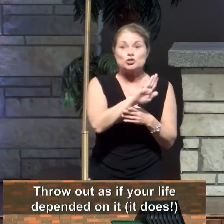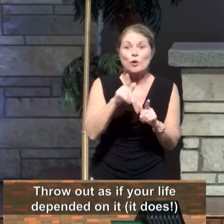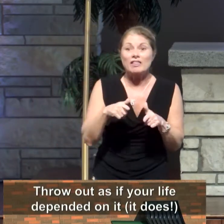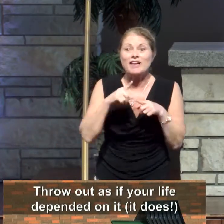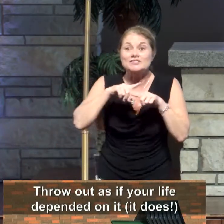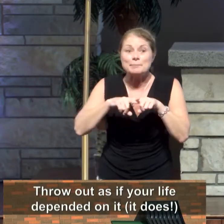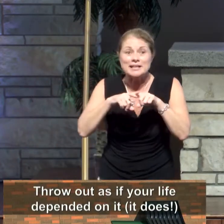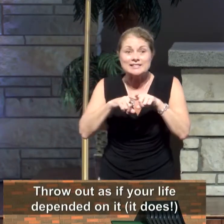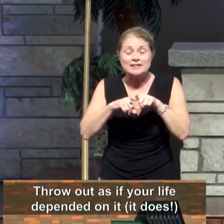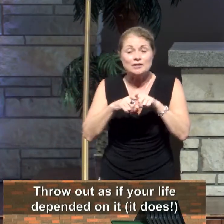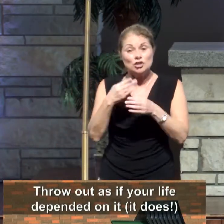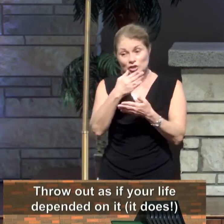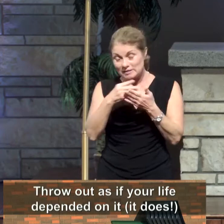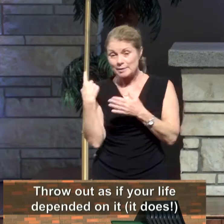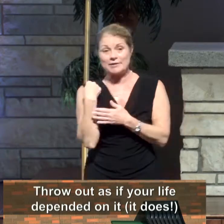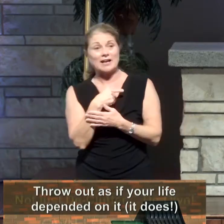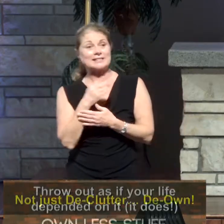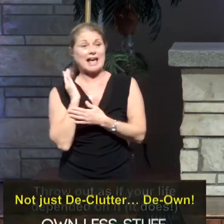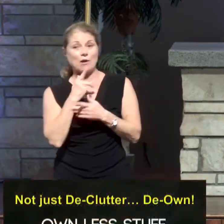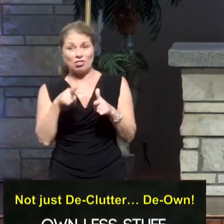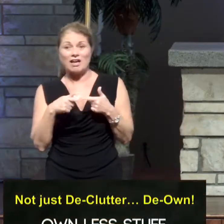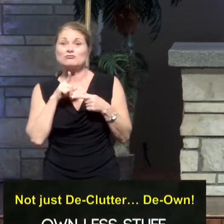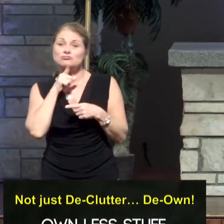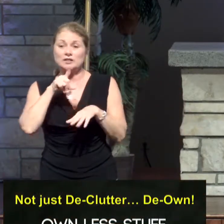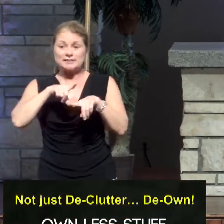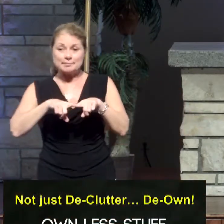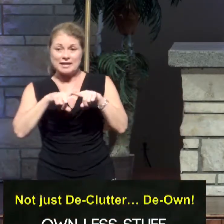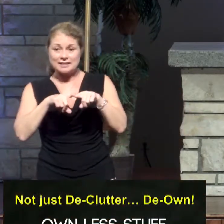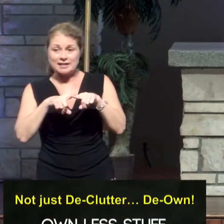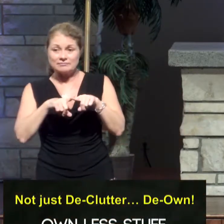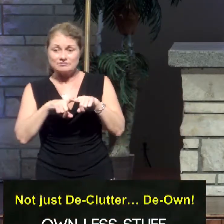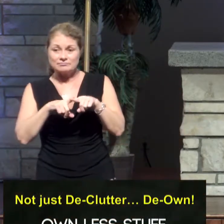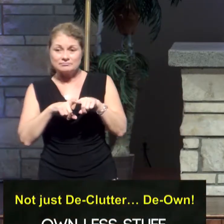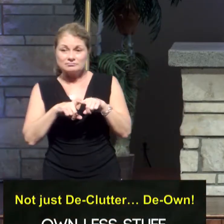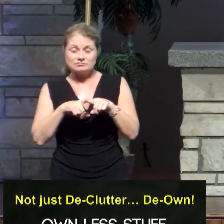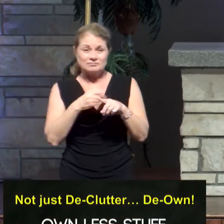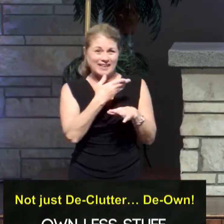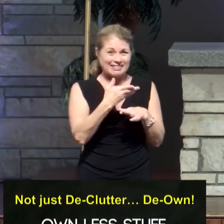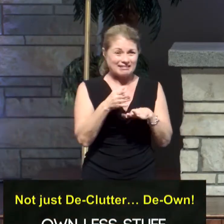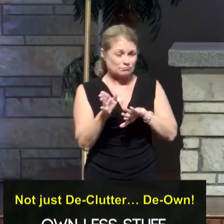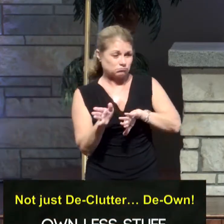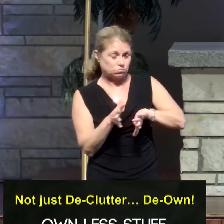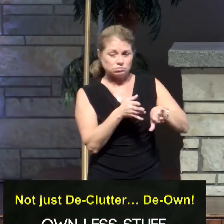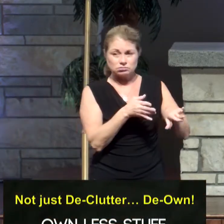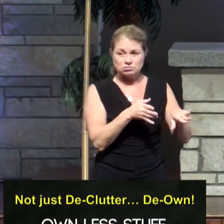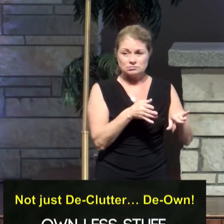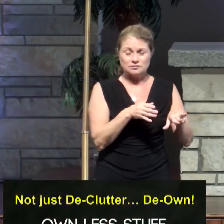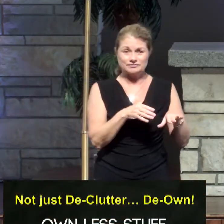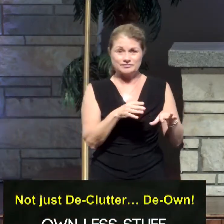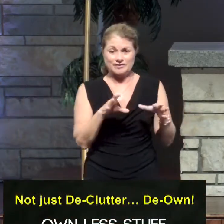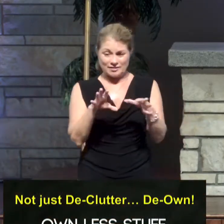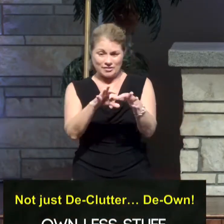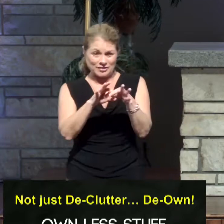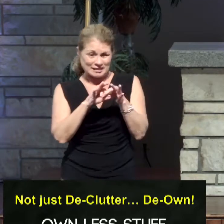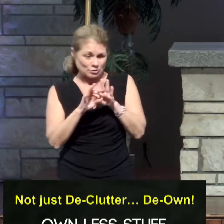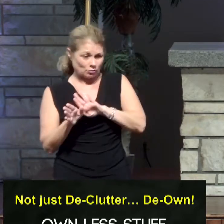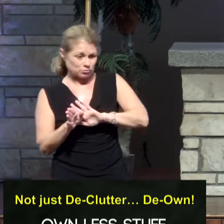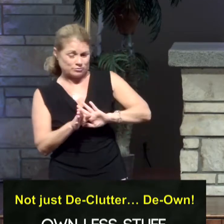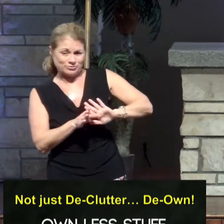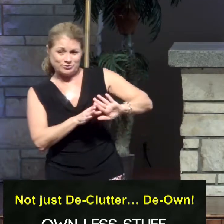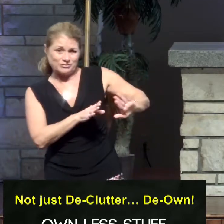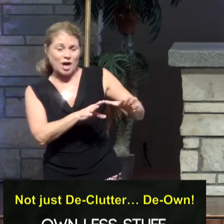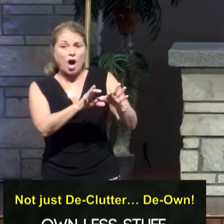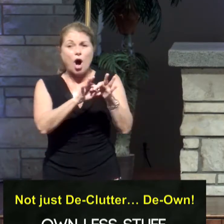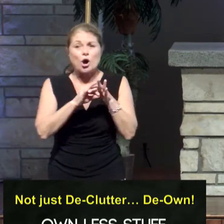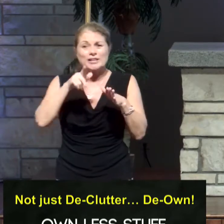it does depend on it. I'm not just talking about decluttering. I'm talking about de-owning. Owning less